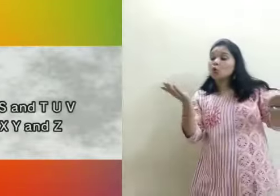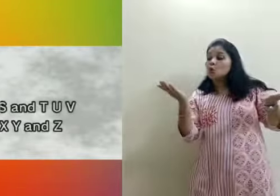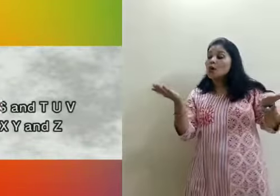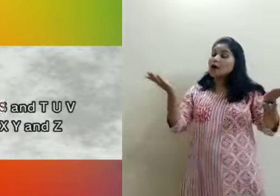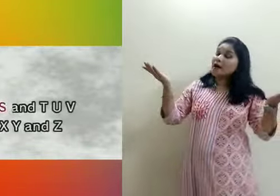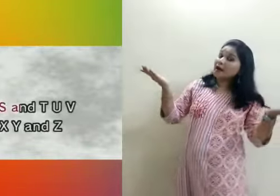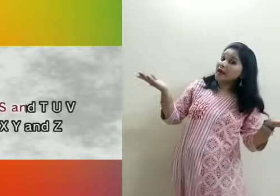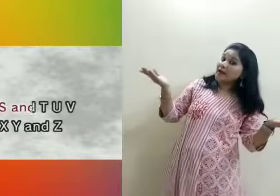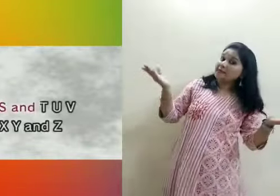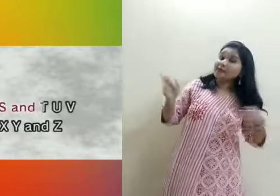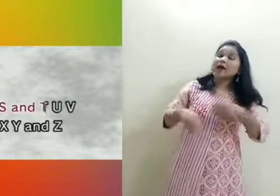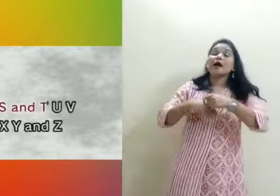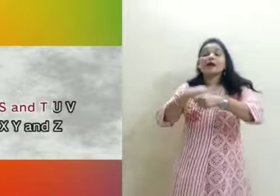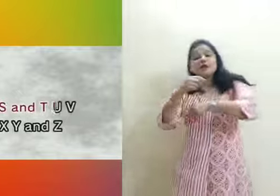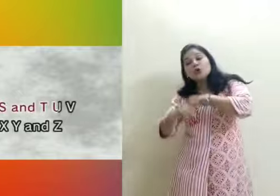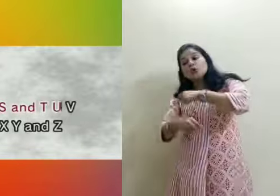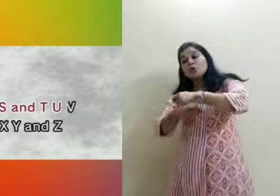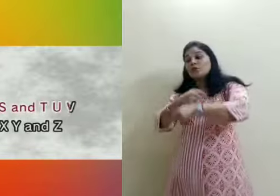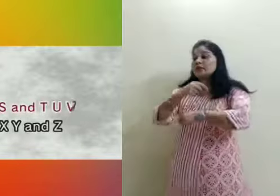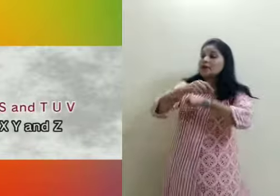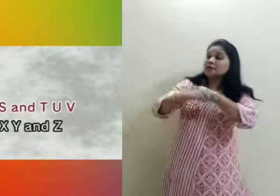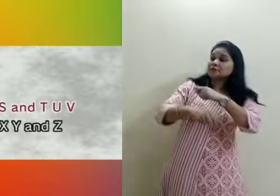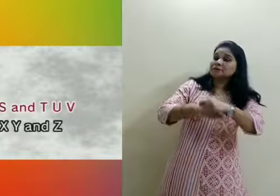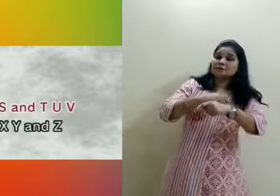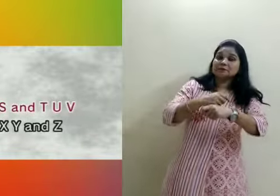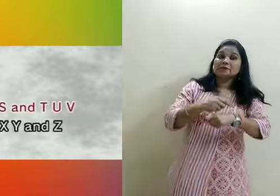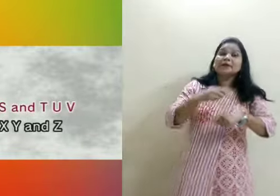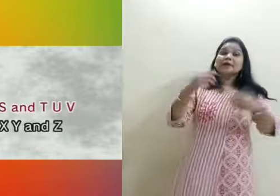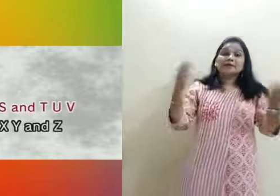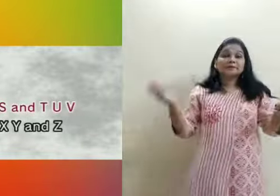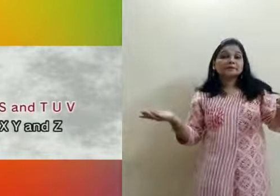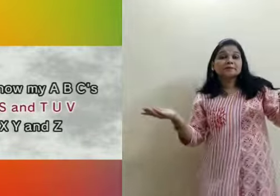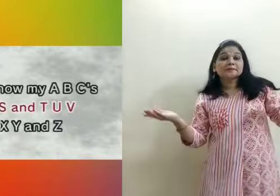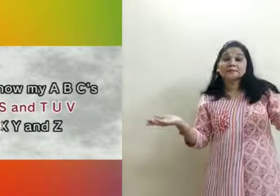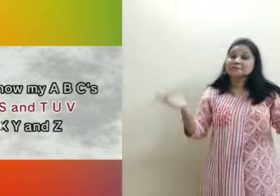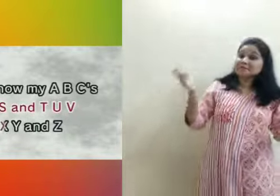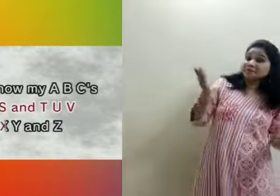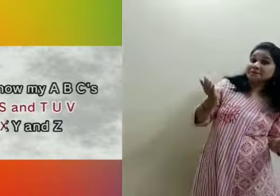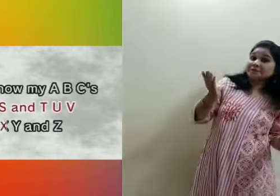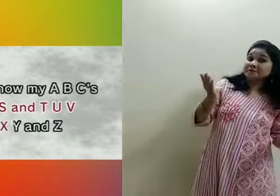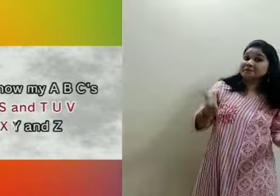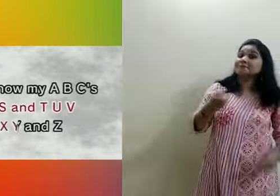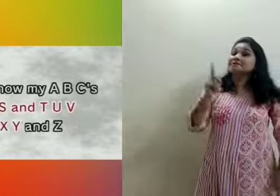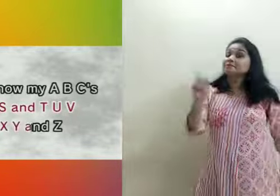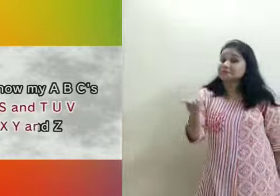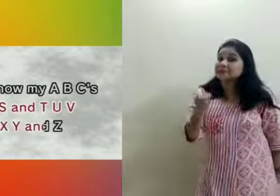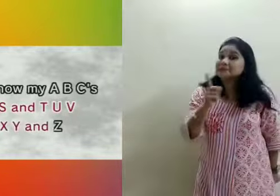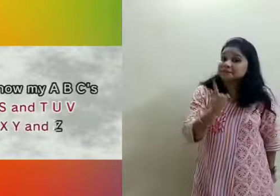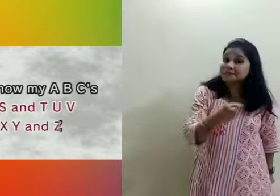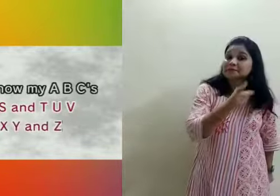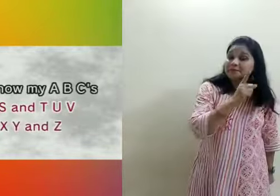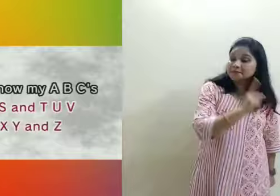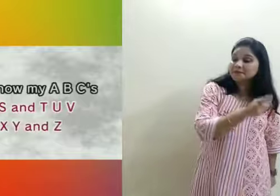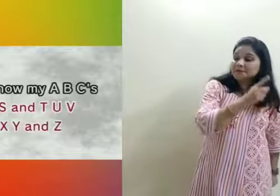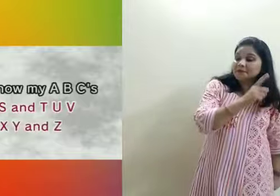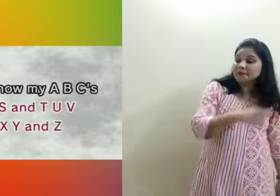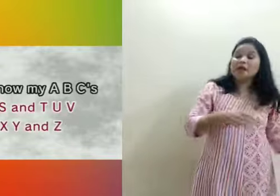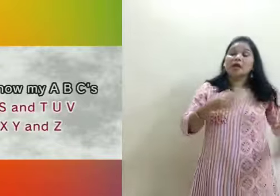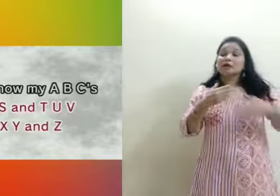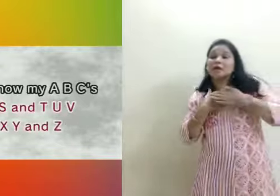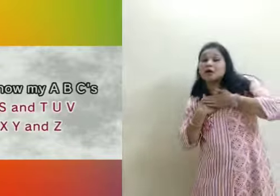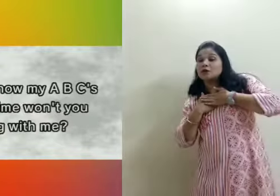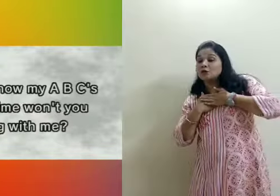Q, R, S, T, U, V, W, X, Y, R, and Z.